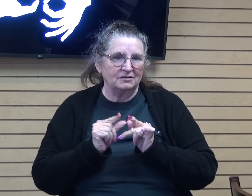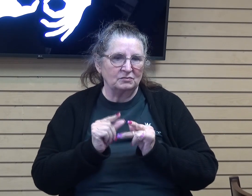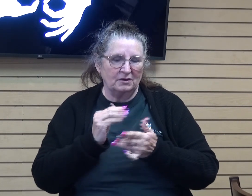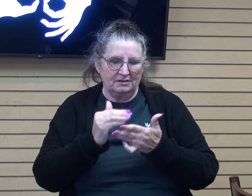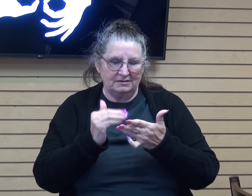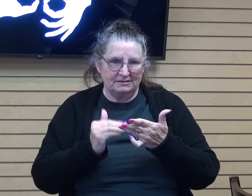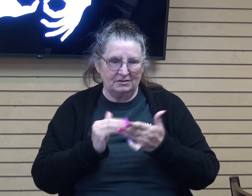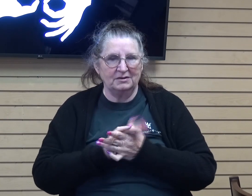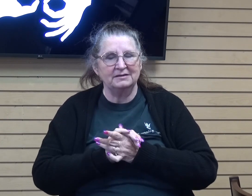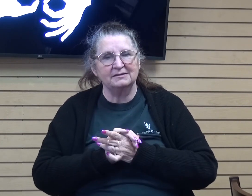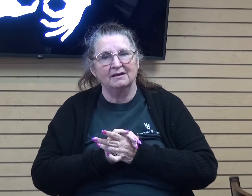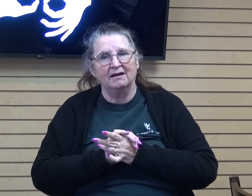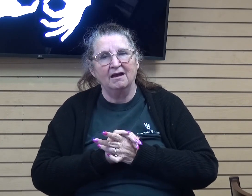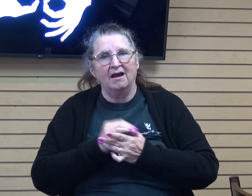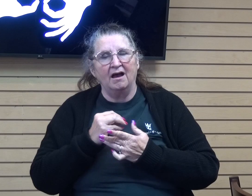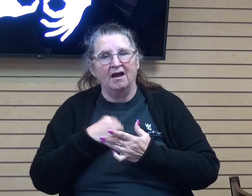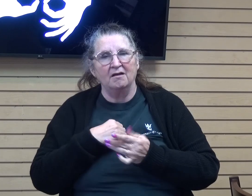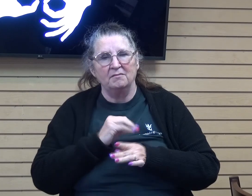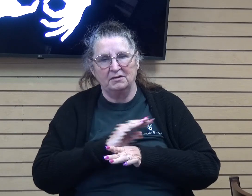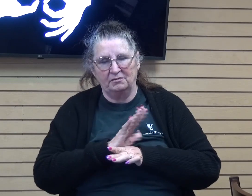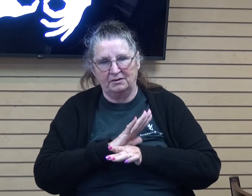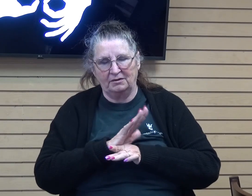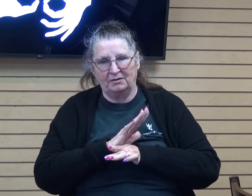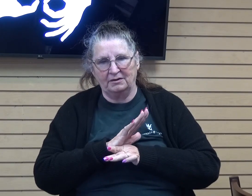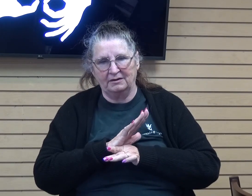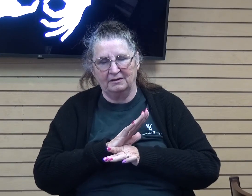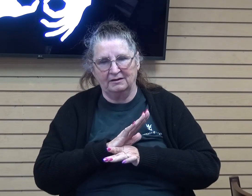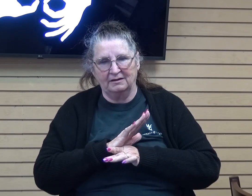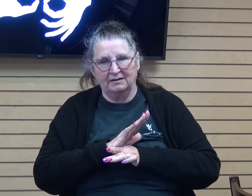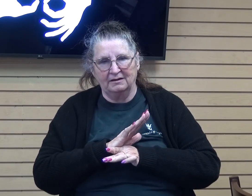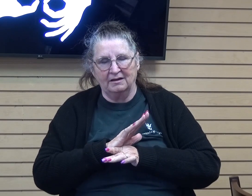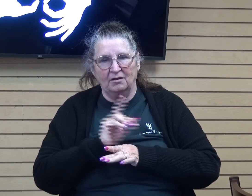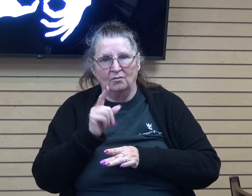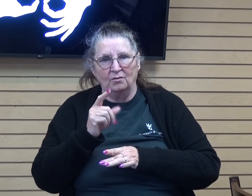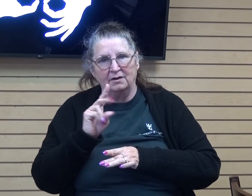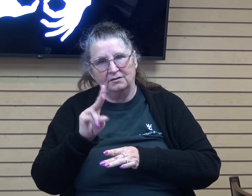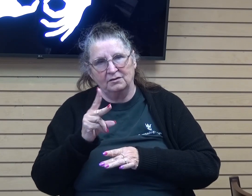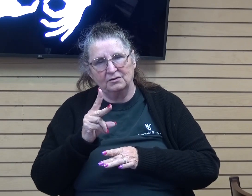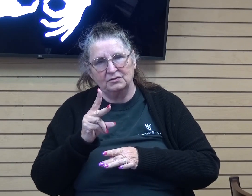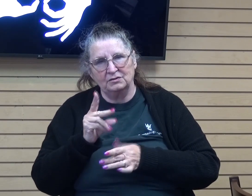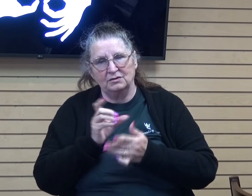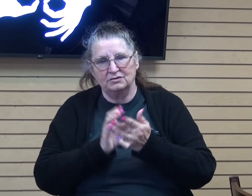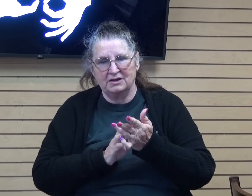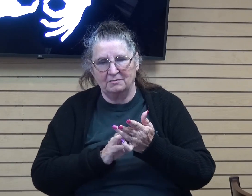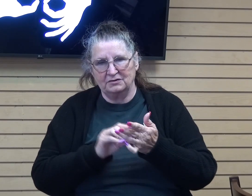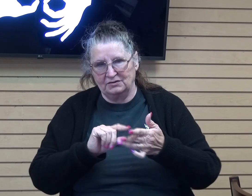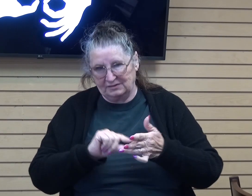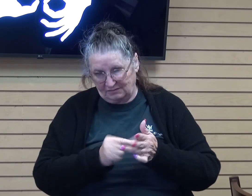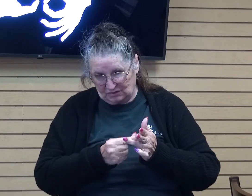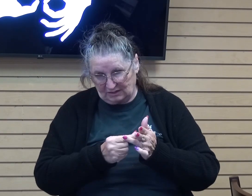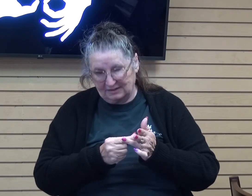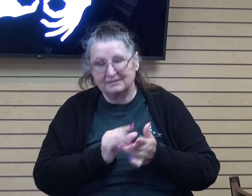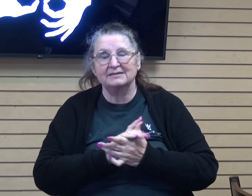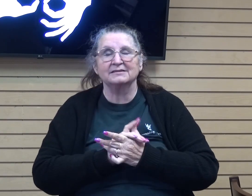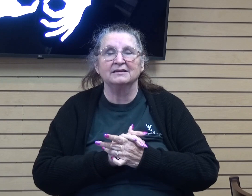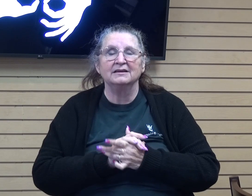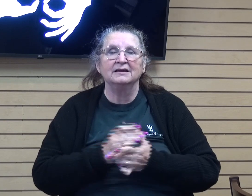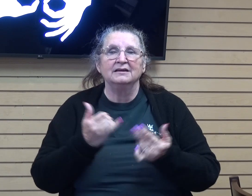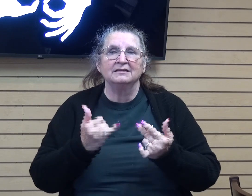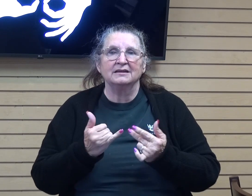recording just going through the first couple of chapters of Genesis and today we'll be in